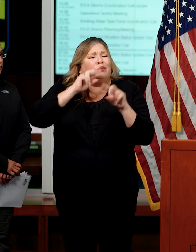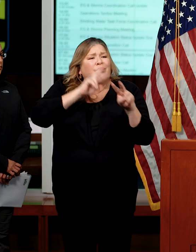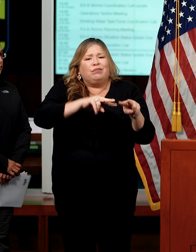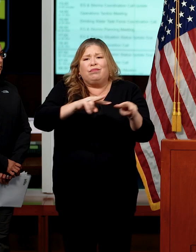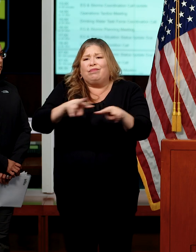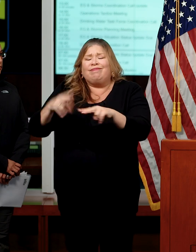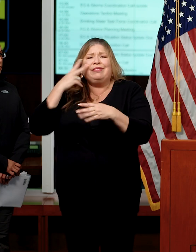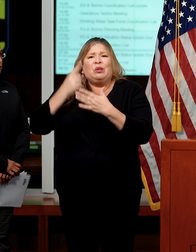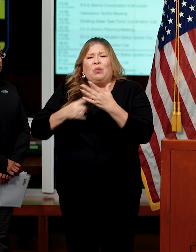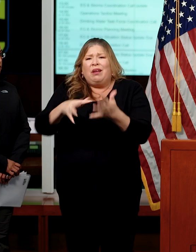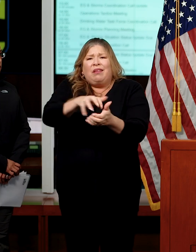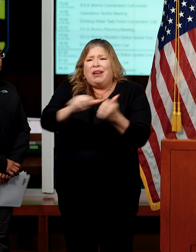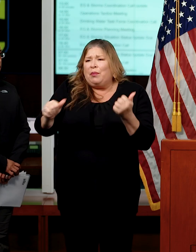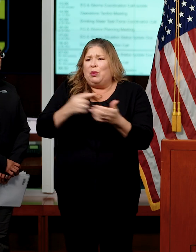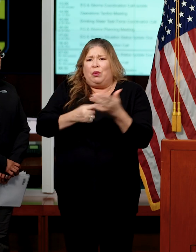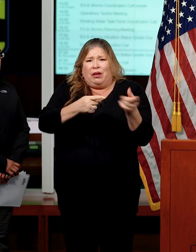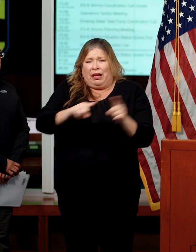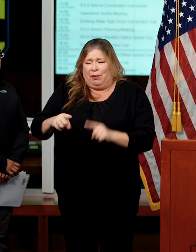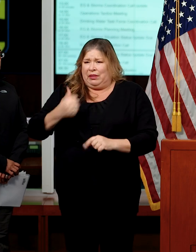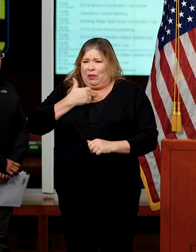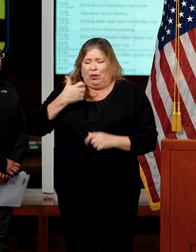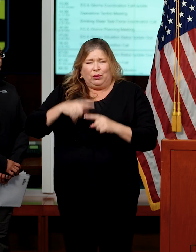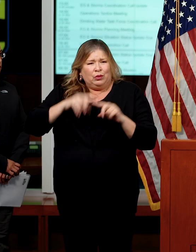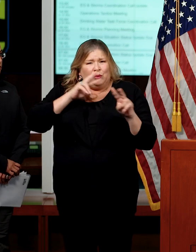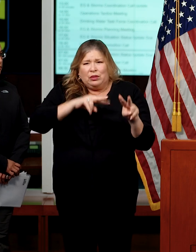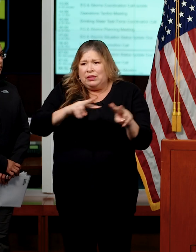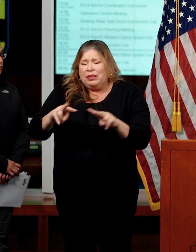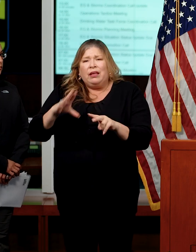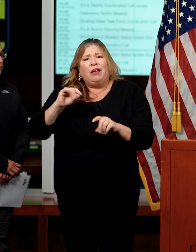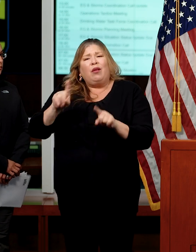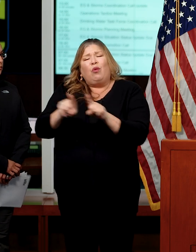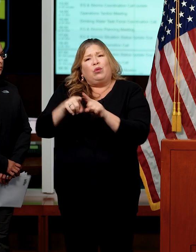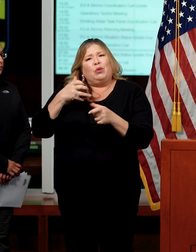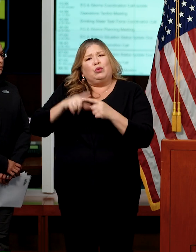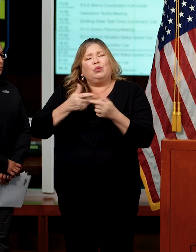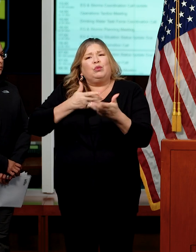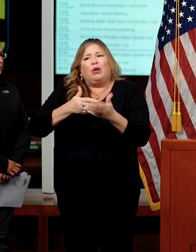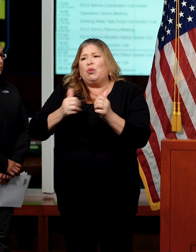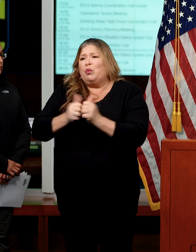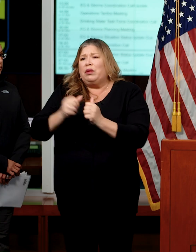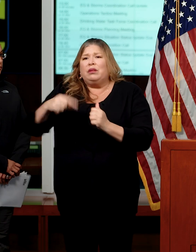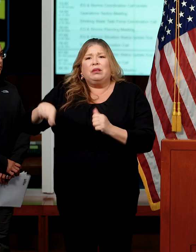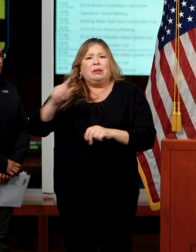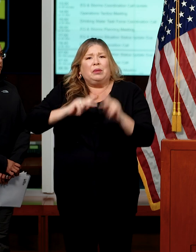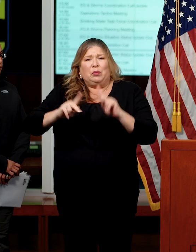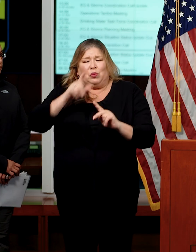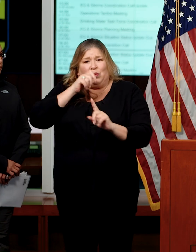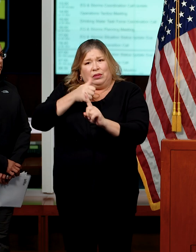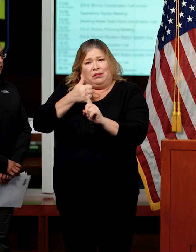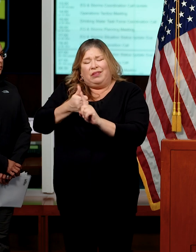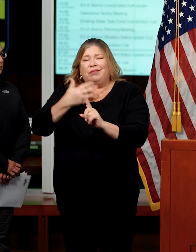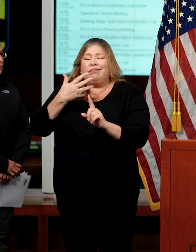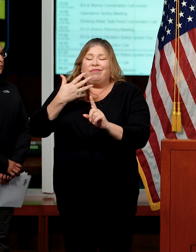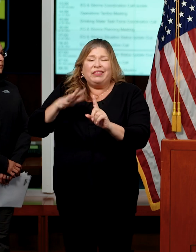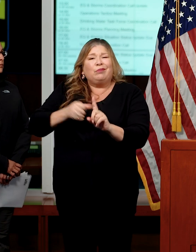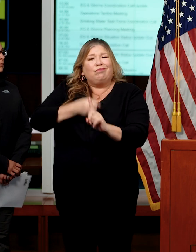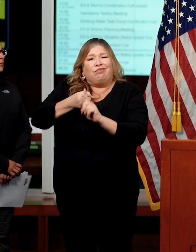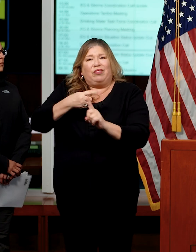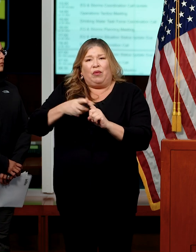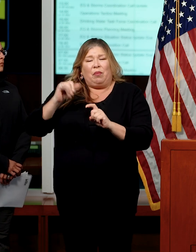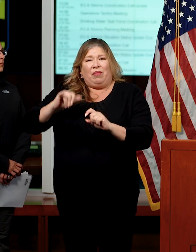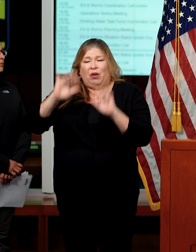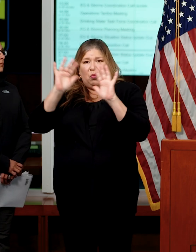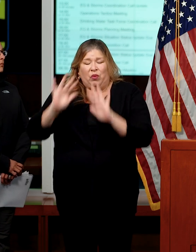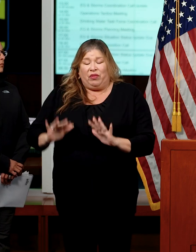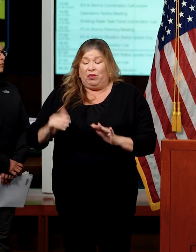want to get on the ground and see for myself, get my eyes on it, and talk to the people that have been experiencing the impacts of these storms. That's what I'll be